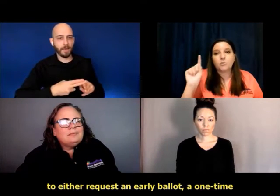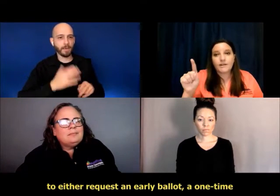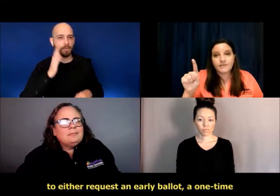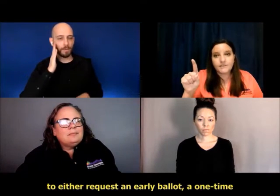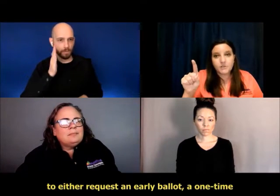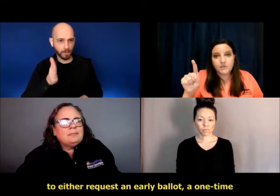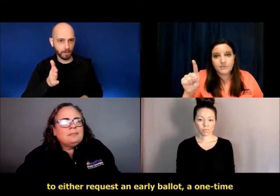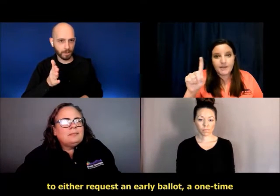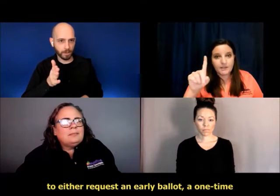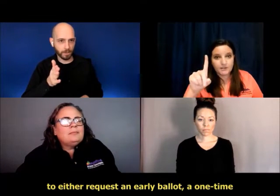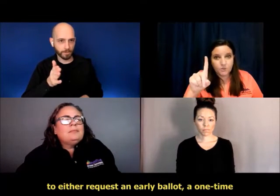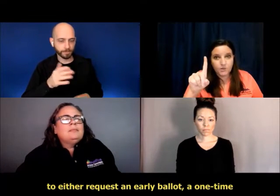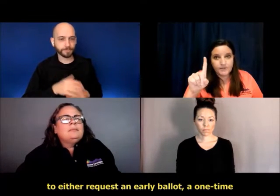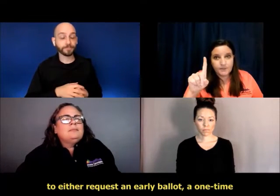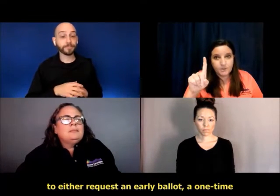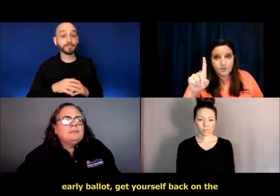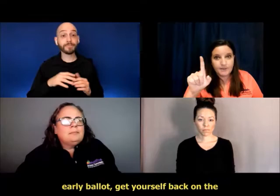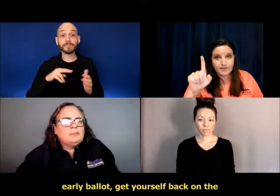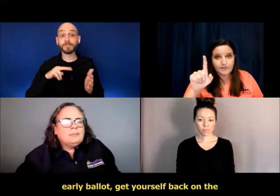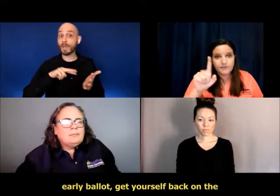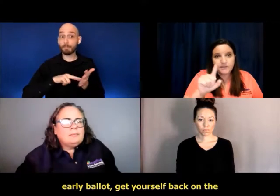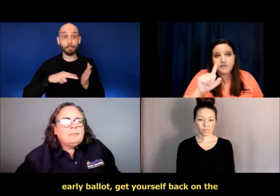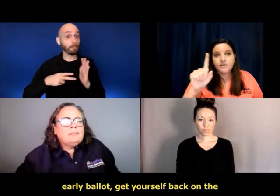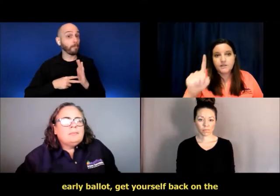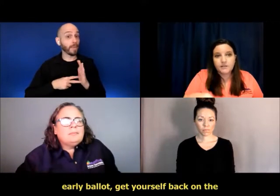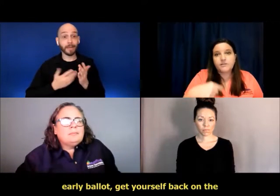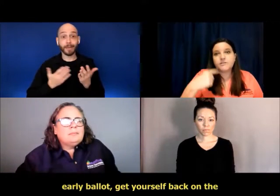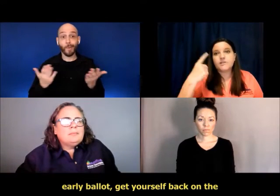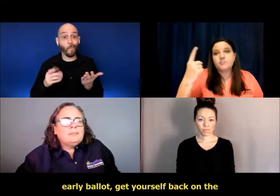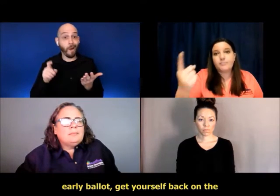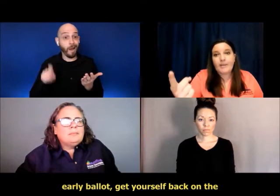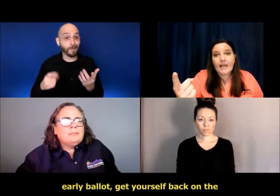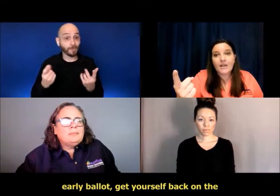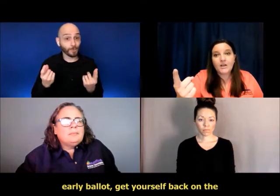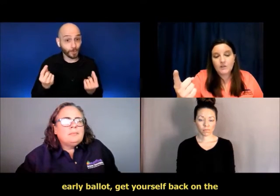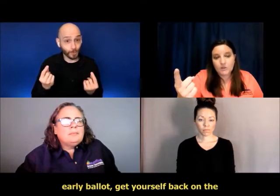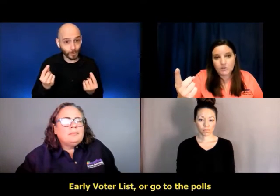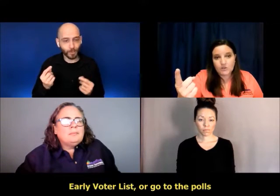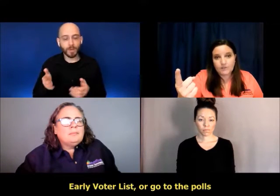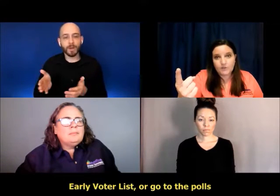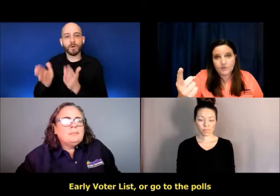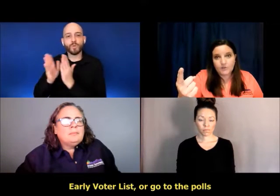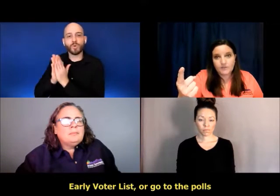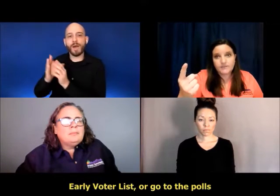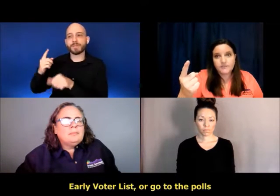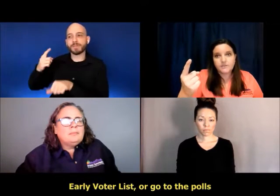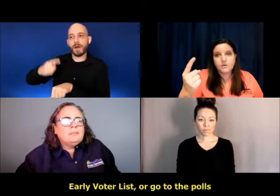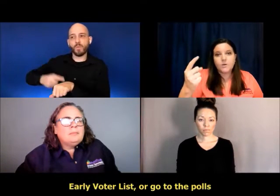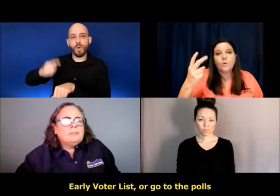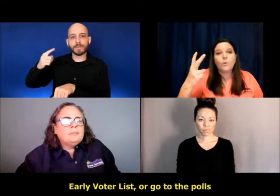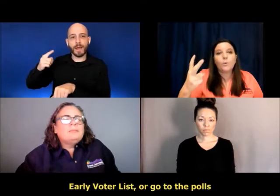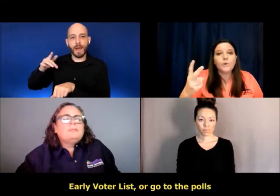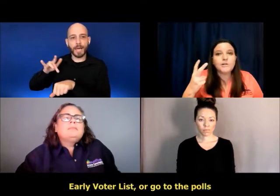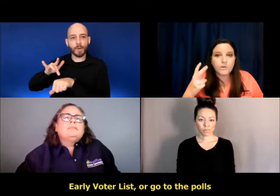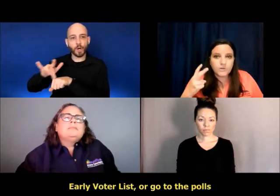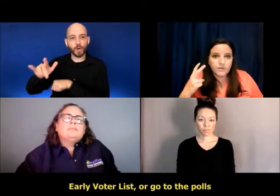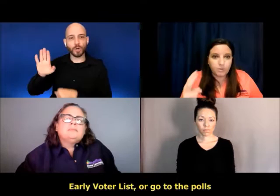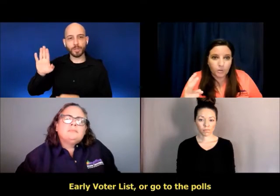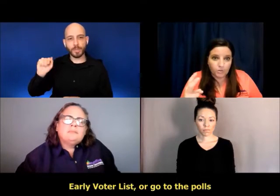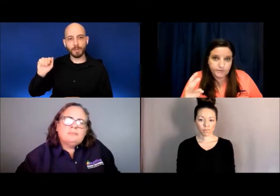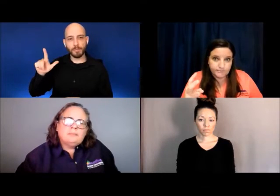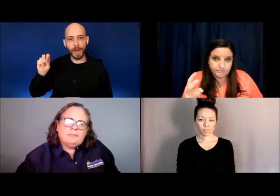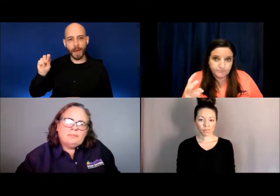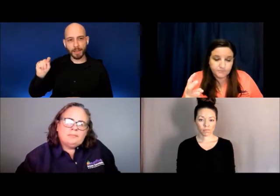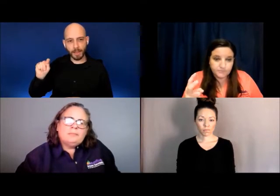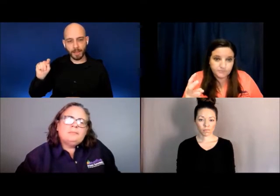to either request an early ballot, a one-time early ballot, get yourself back on the early voter list or go